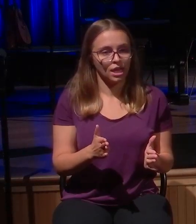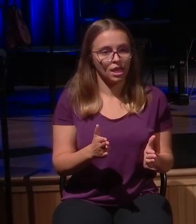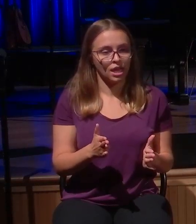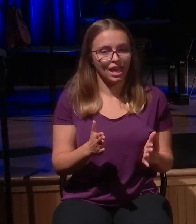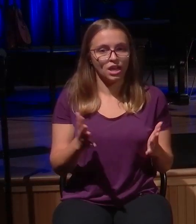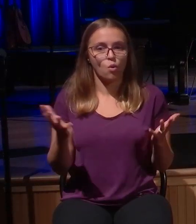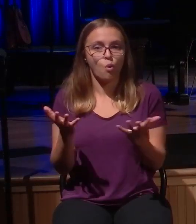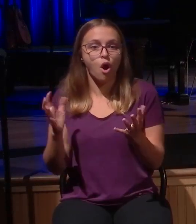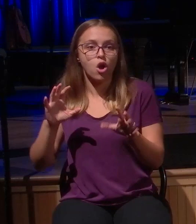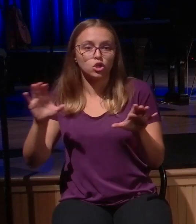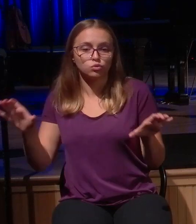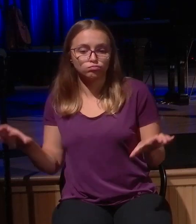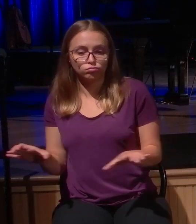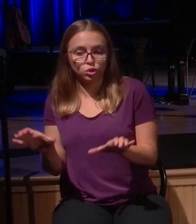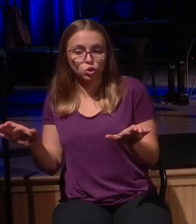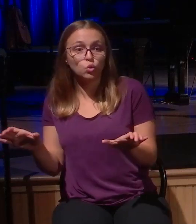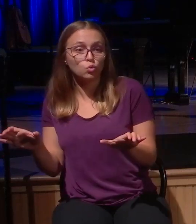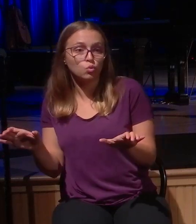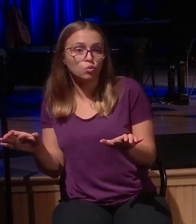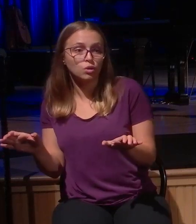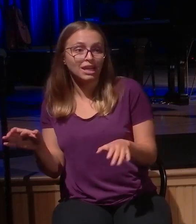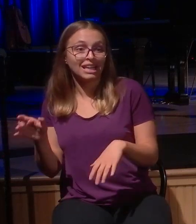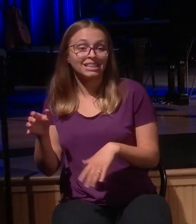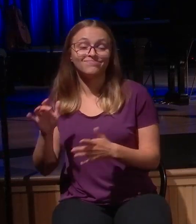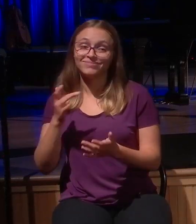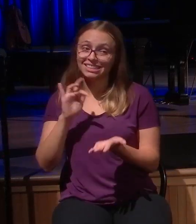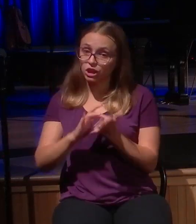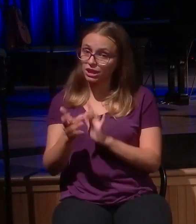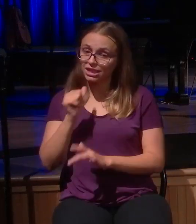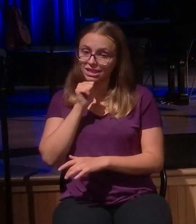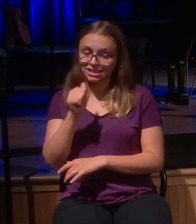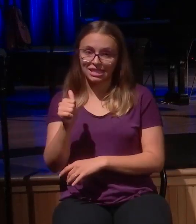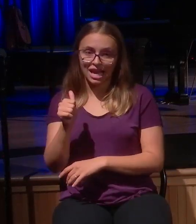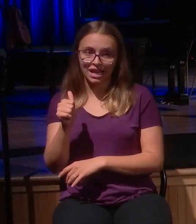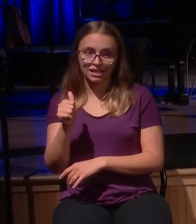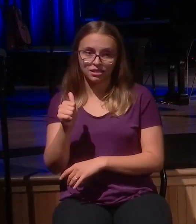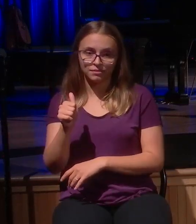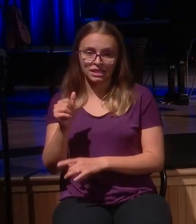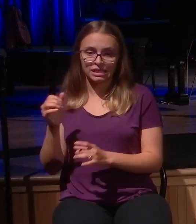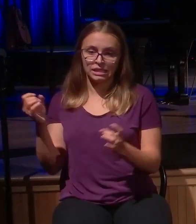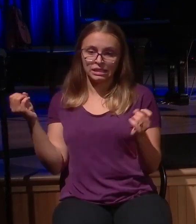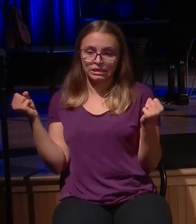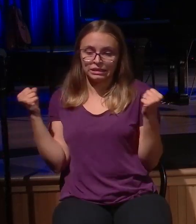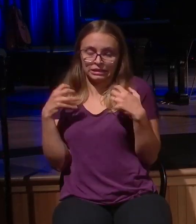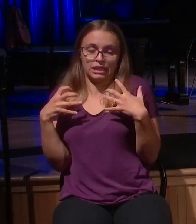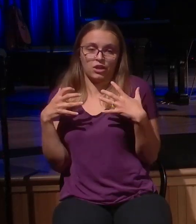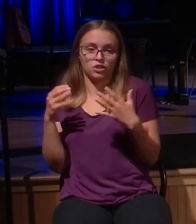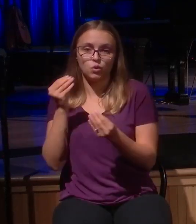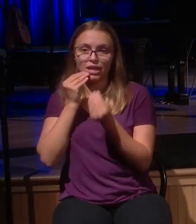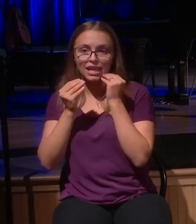welcomes sinners. He's not afraid to eat with them, though they are a bit rough around the edges. Jesus, meanwhile, the Pharisees